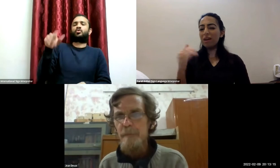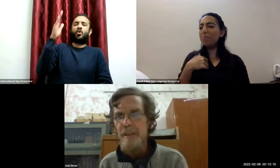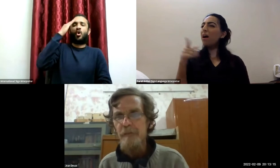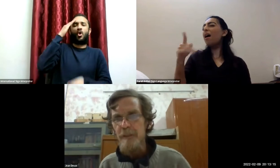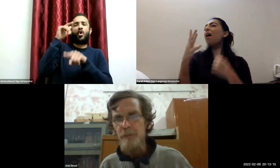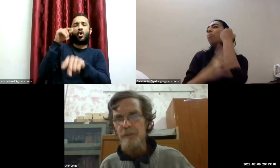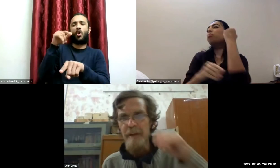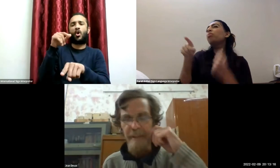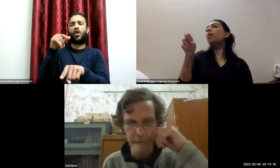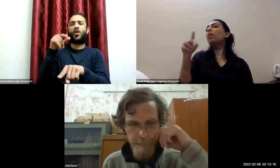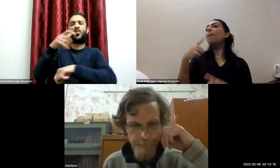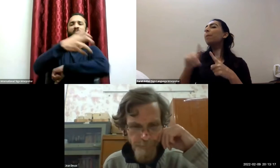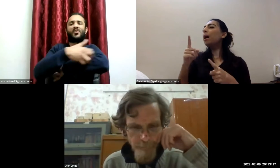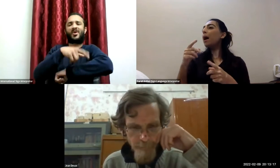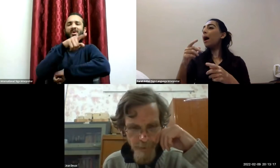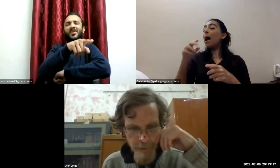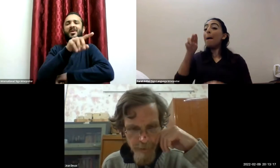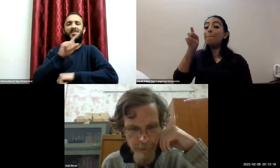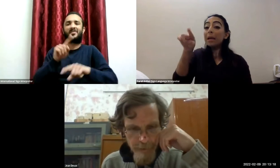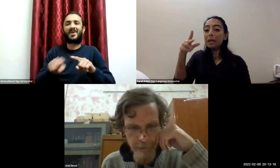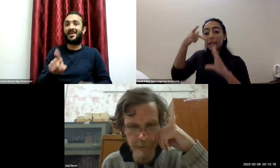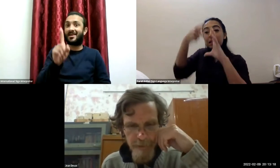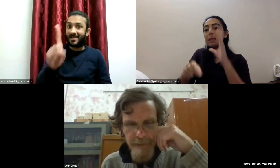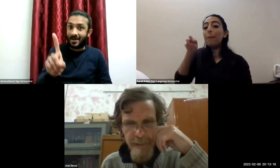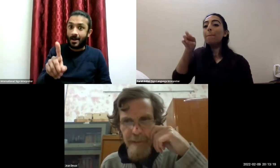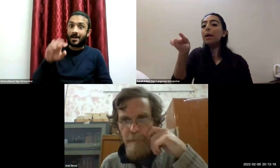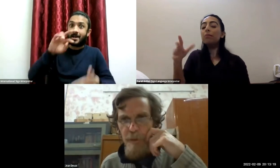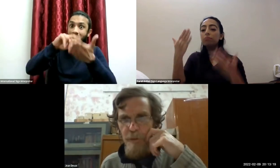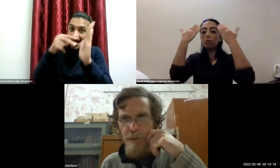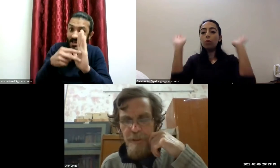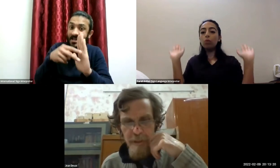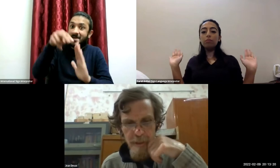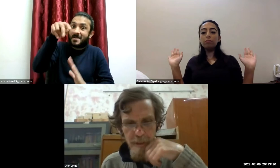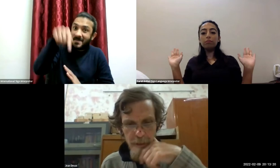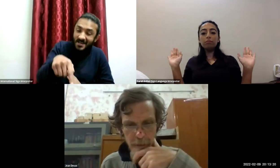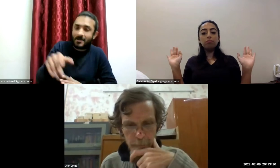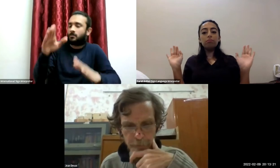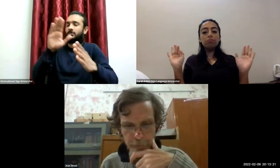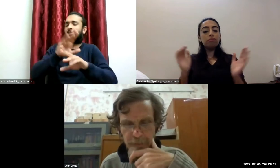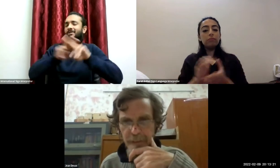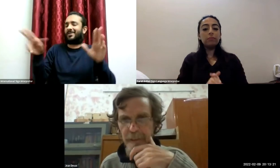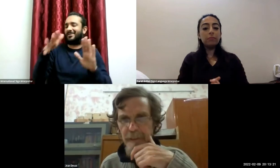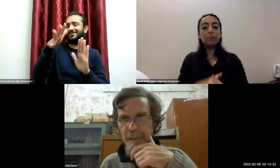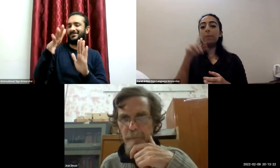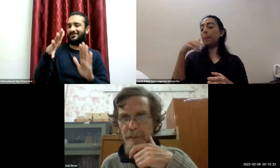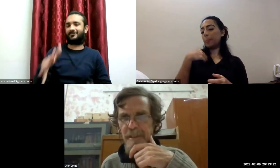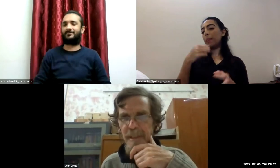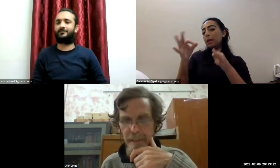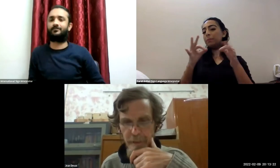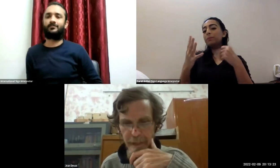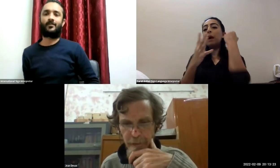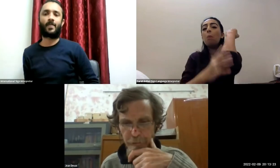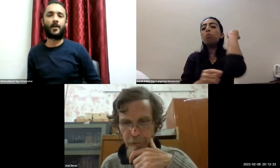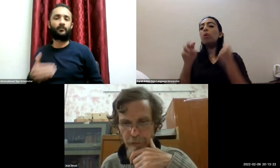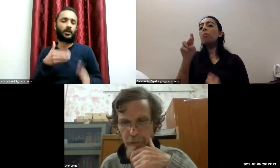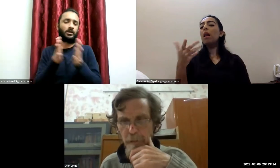but difficult to define in the standard approach poverty is simply seen